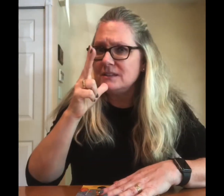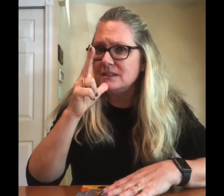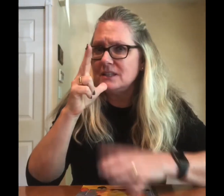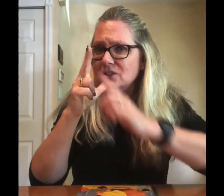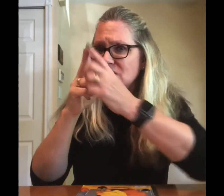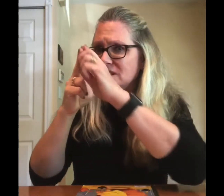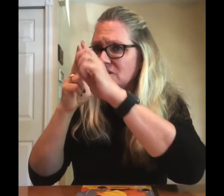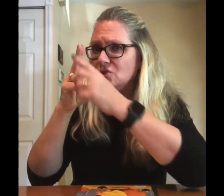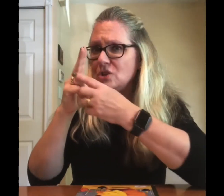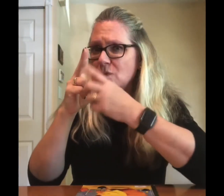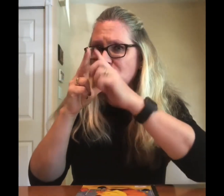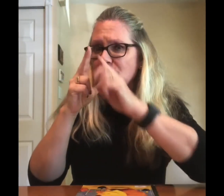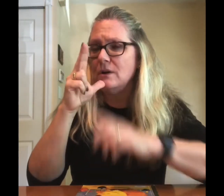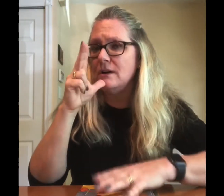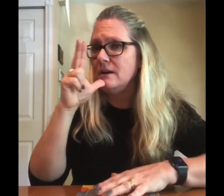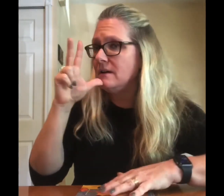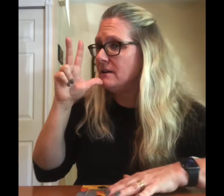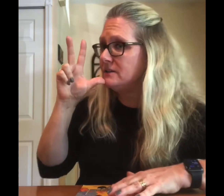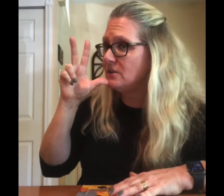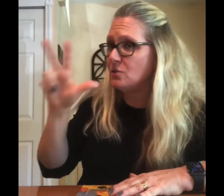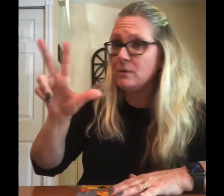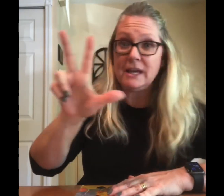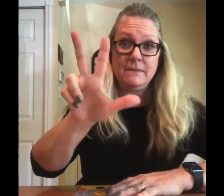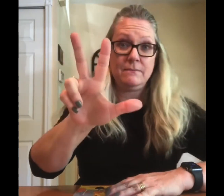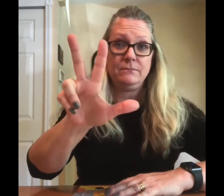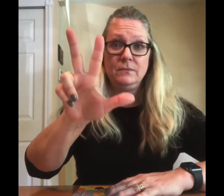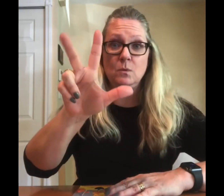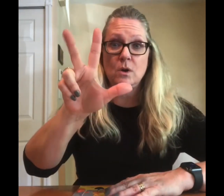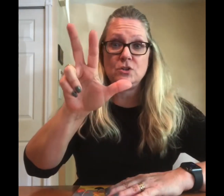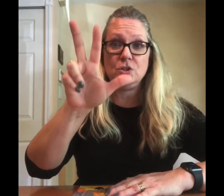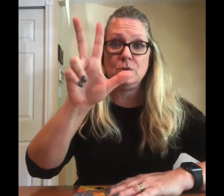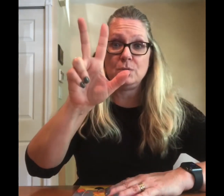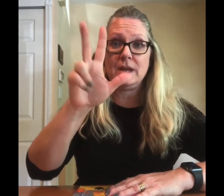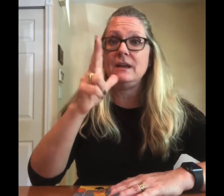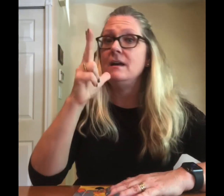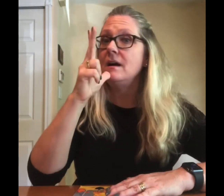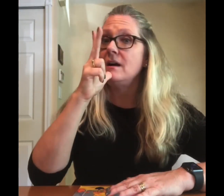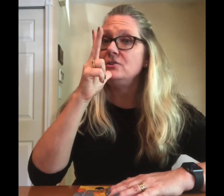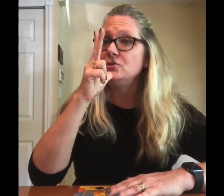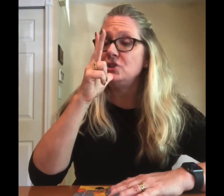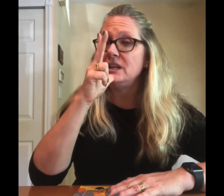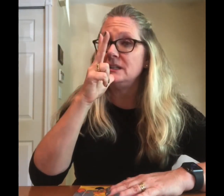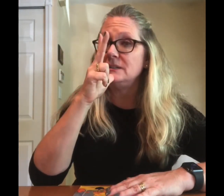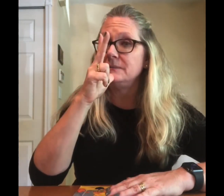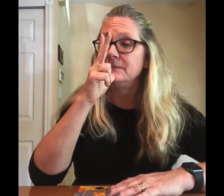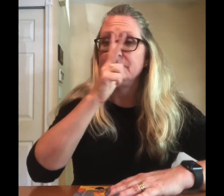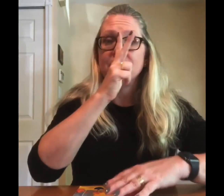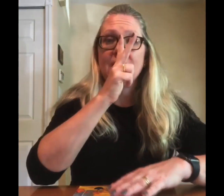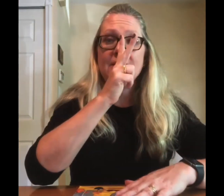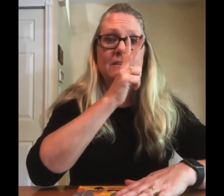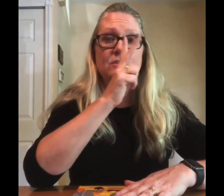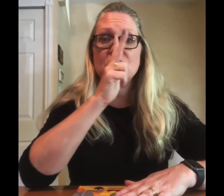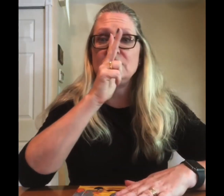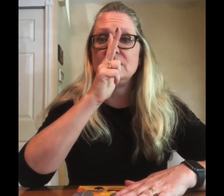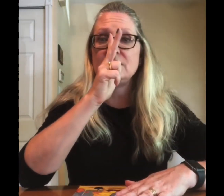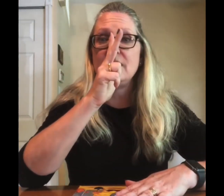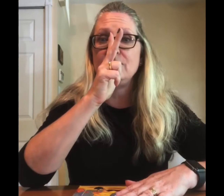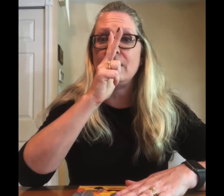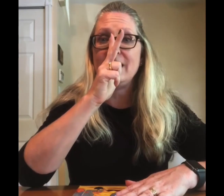is just to show you it's a three. One, two, three. On your chin. And this is the sign for hen.